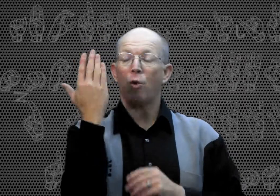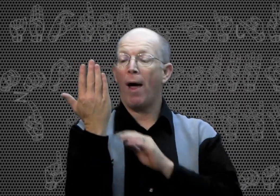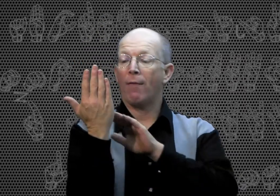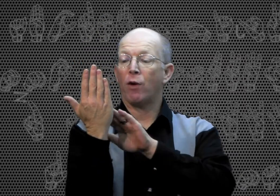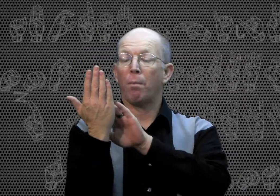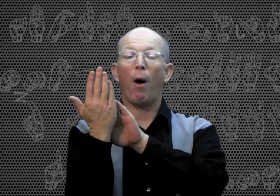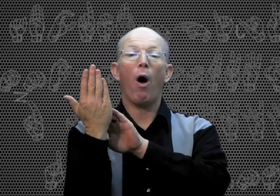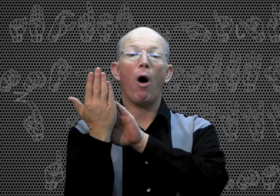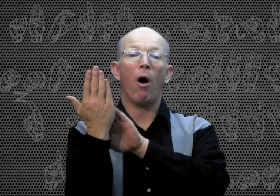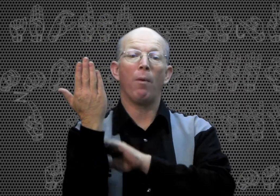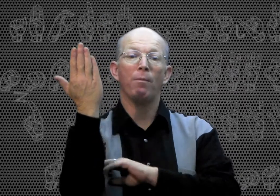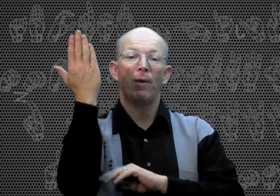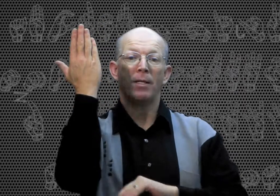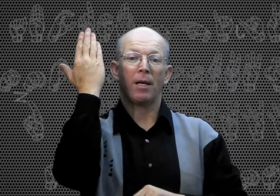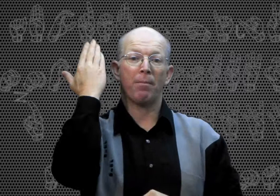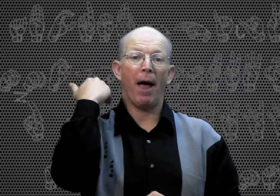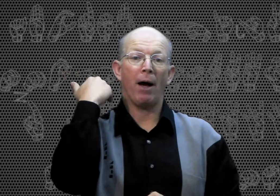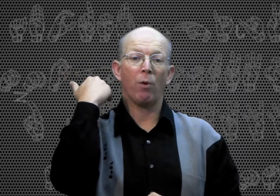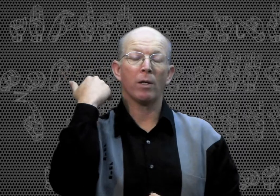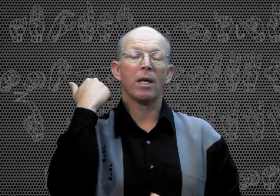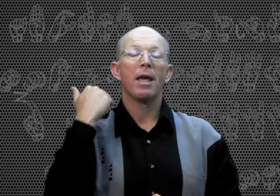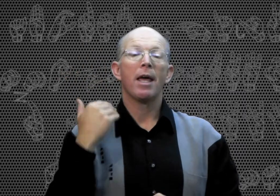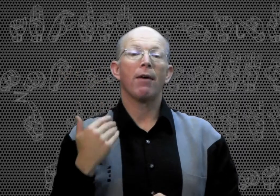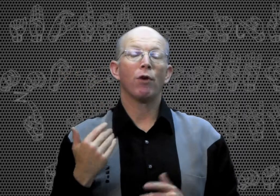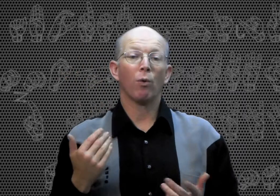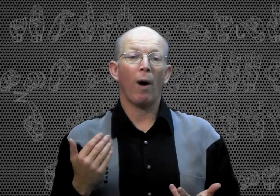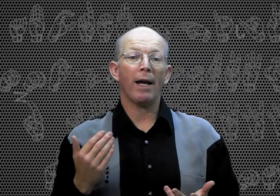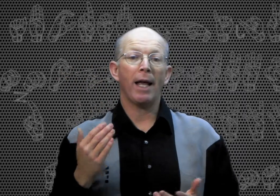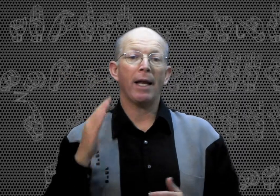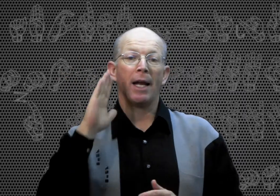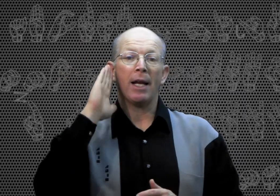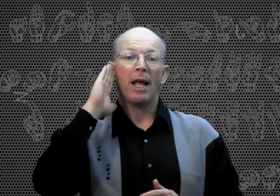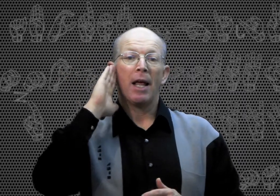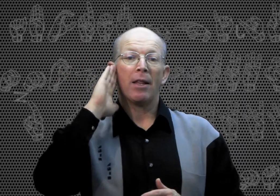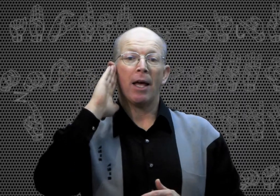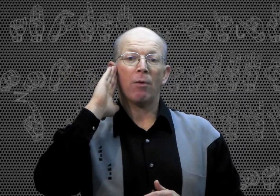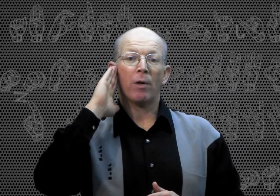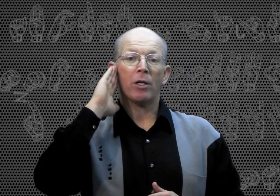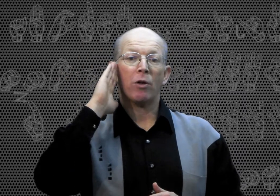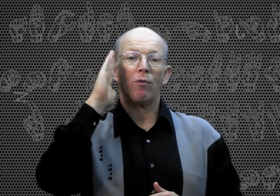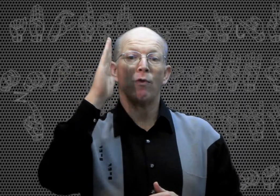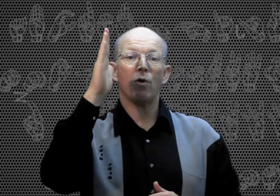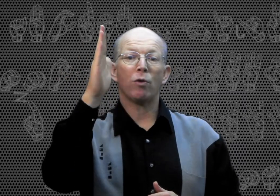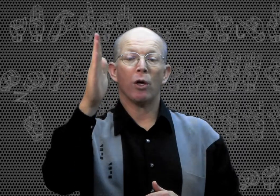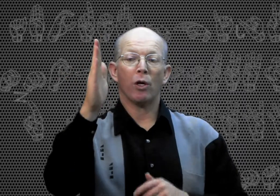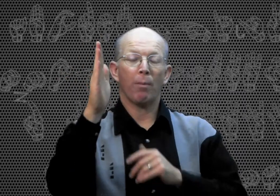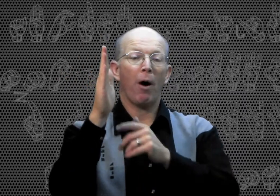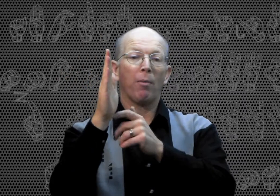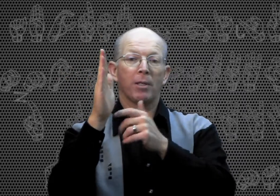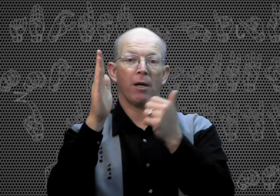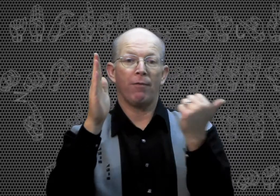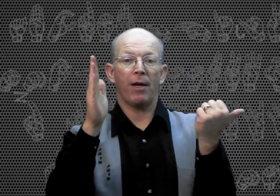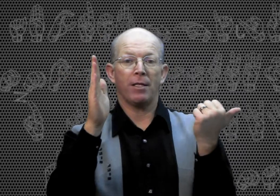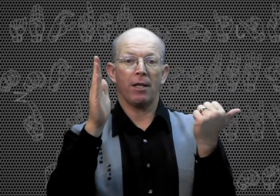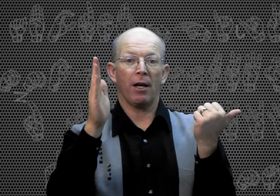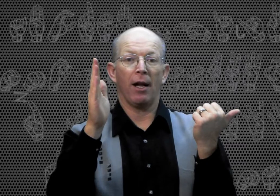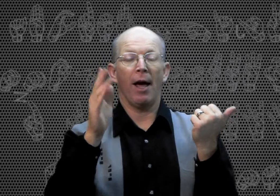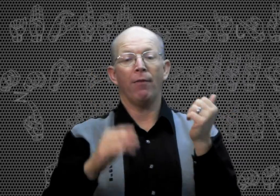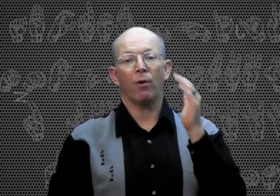you have your palm facing backwards. If you're right-handed, then when you do future, your palm is going to face to the left.